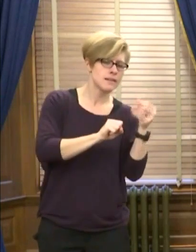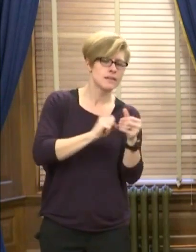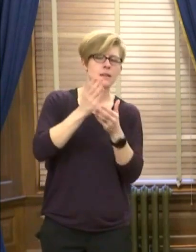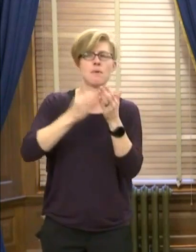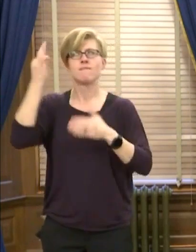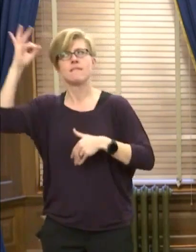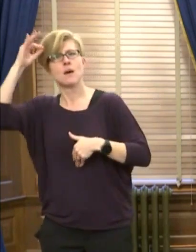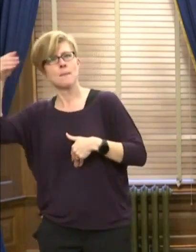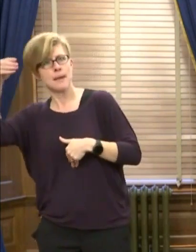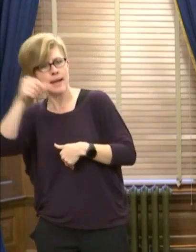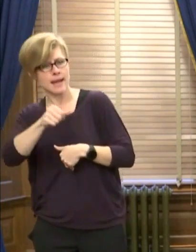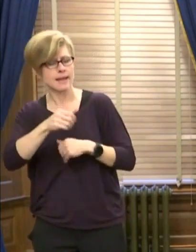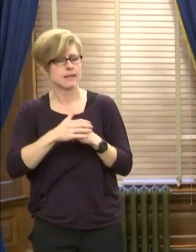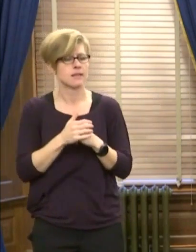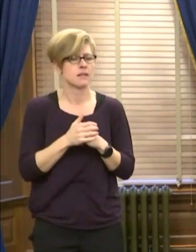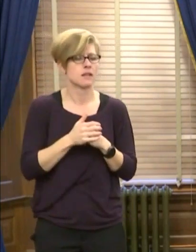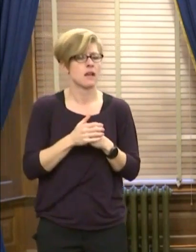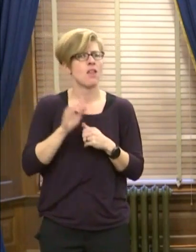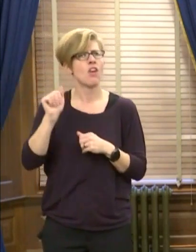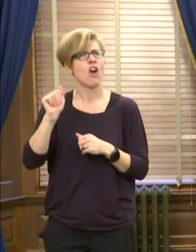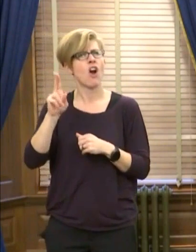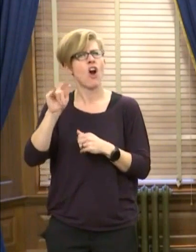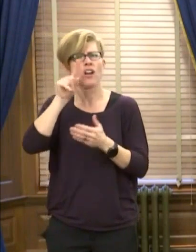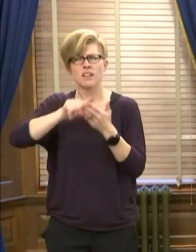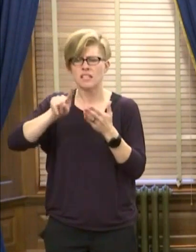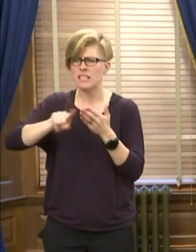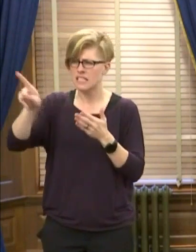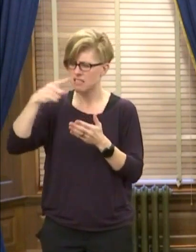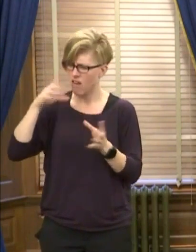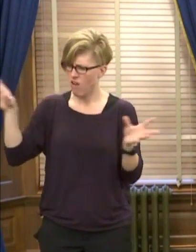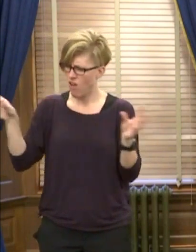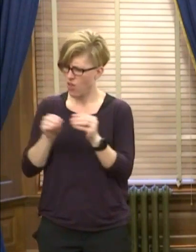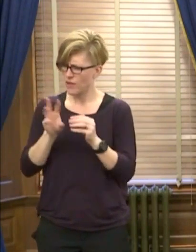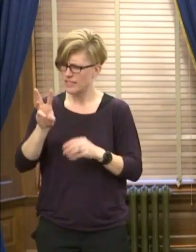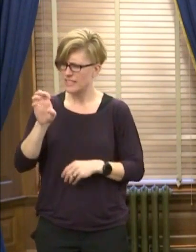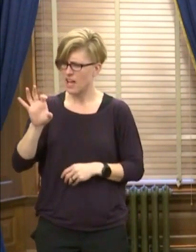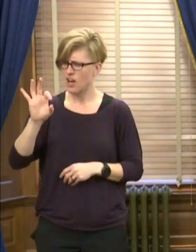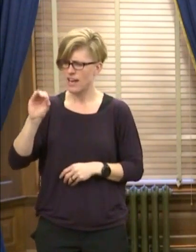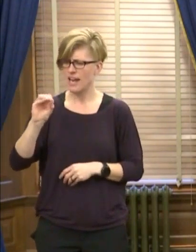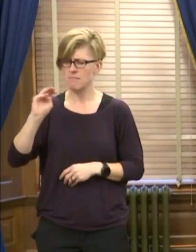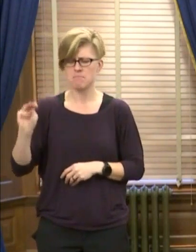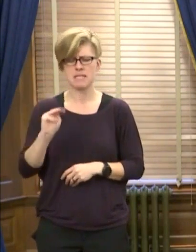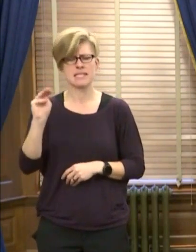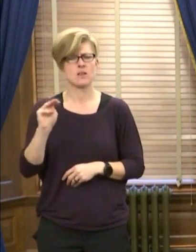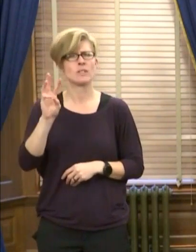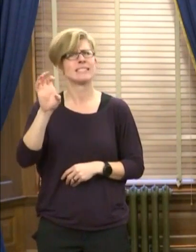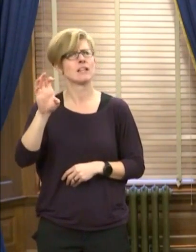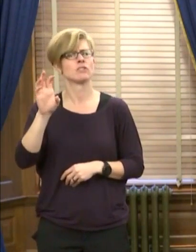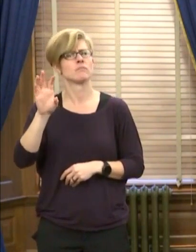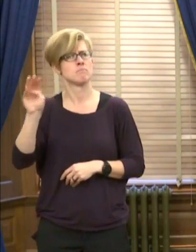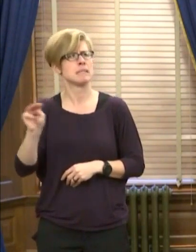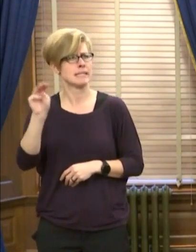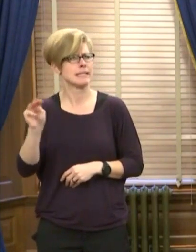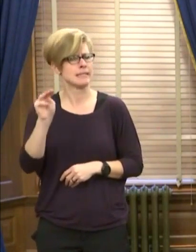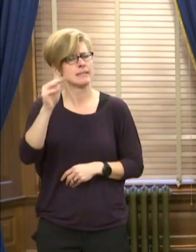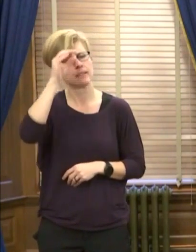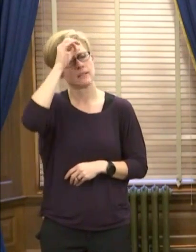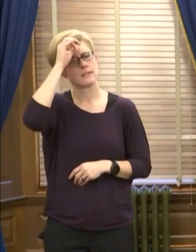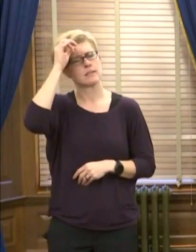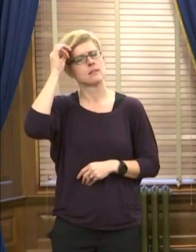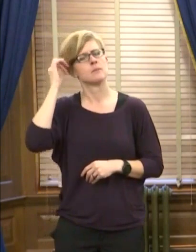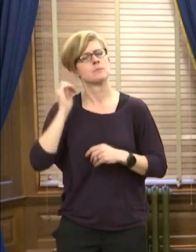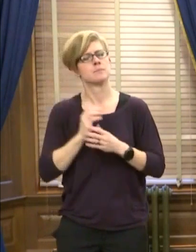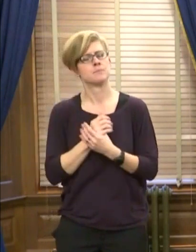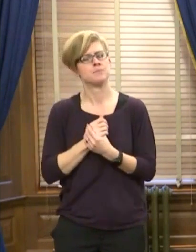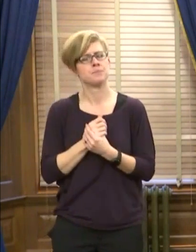and that the post audit was, what, up to $600 million. You know, all I can tell you is that, you know,